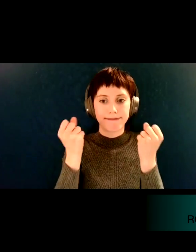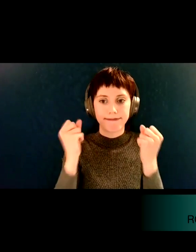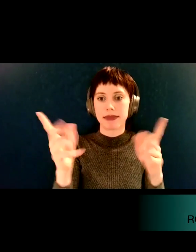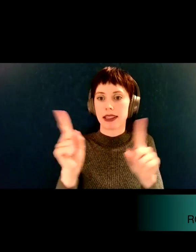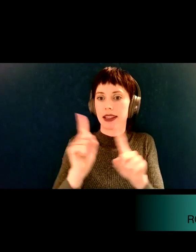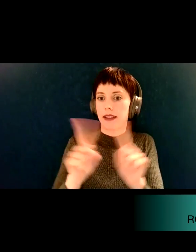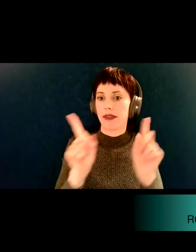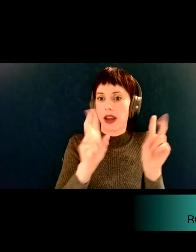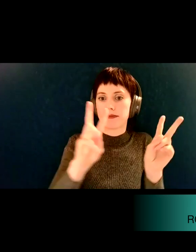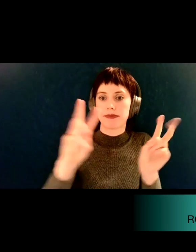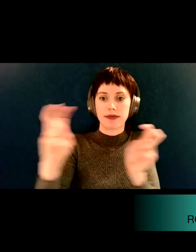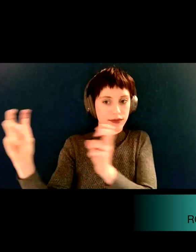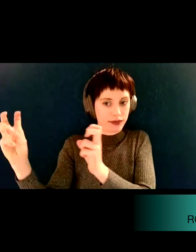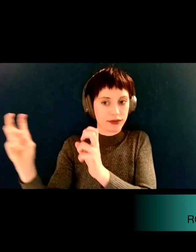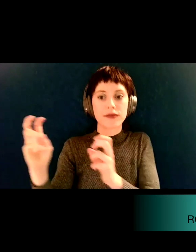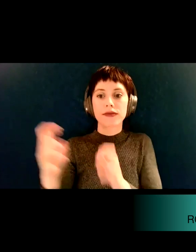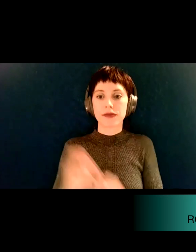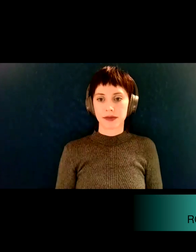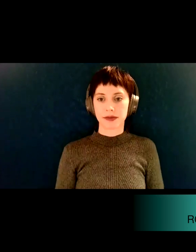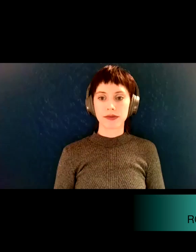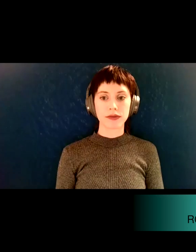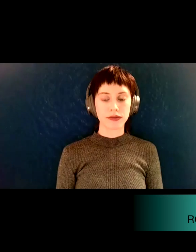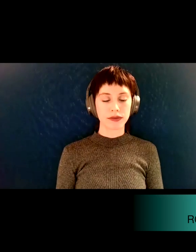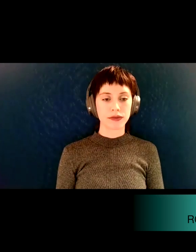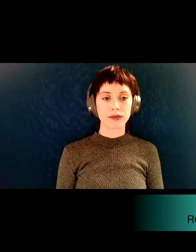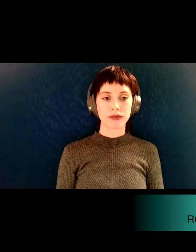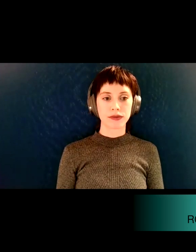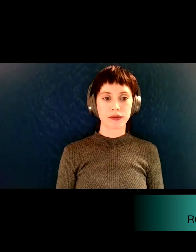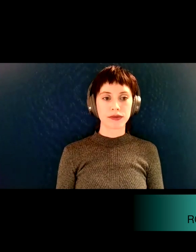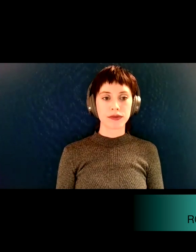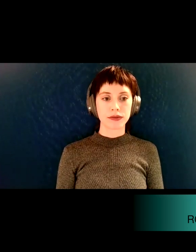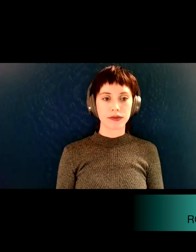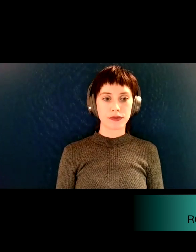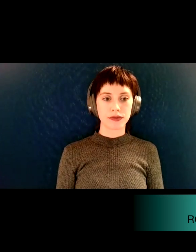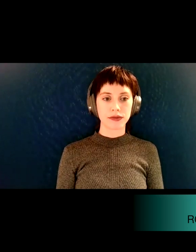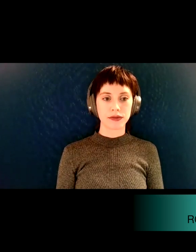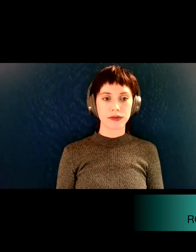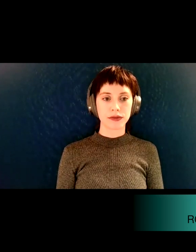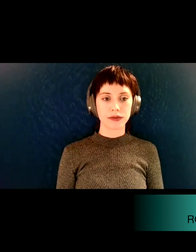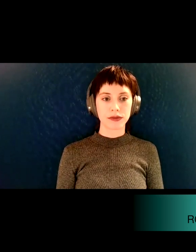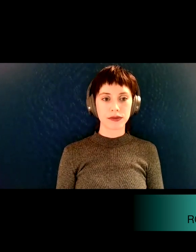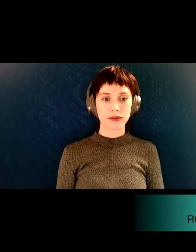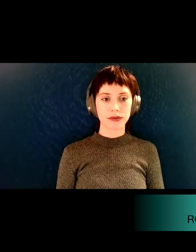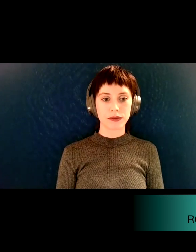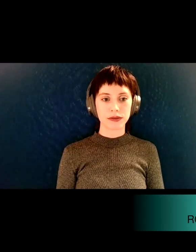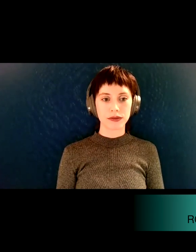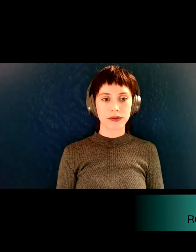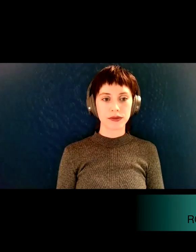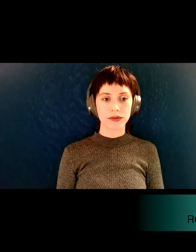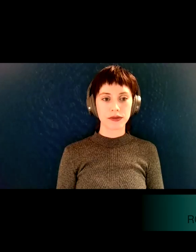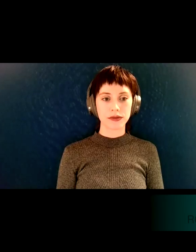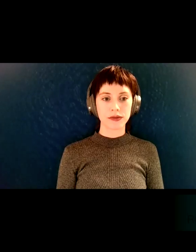Yeah. So, we, we decided that since the city has virtually